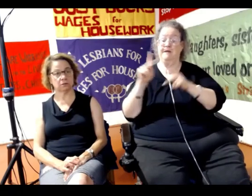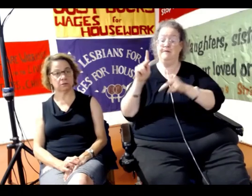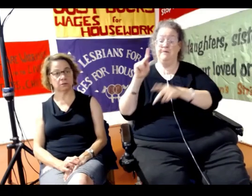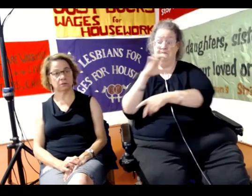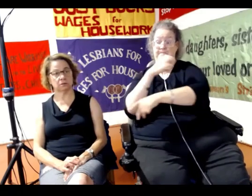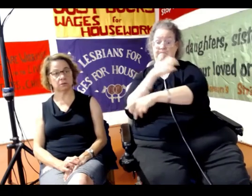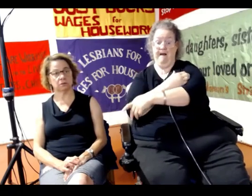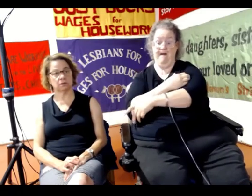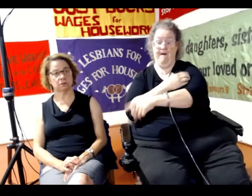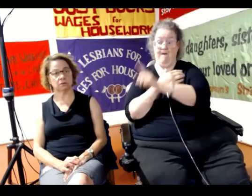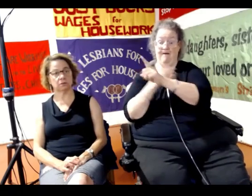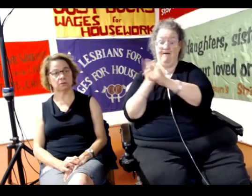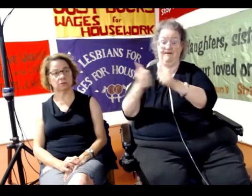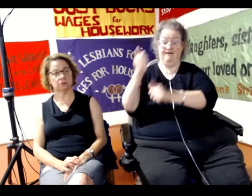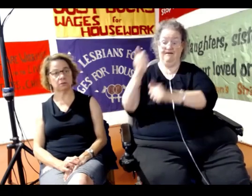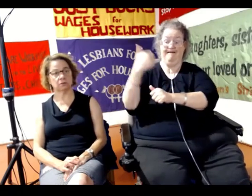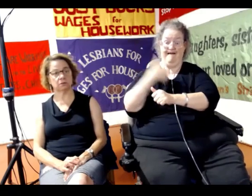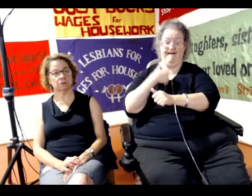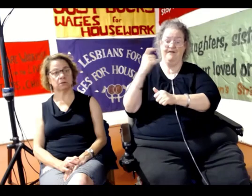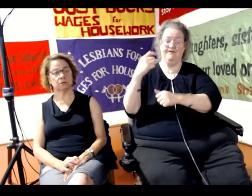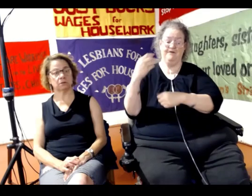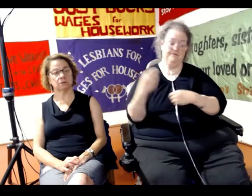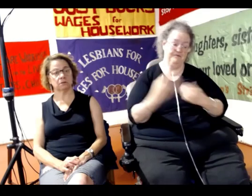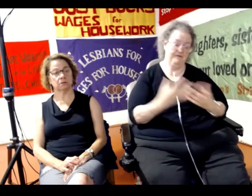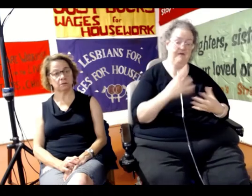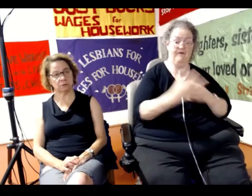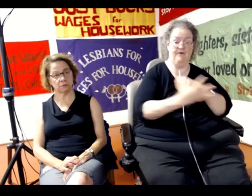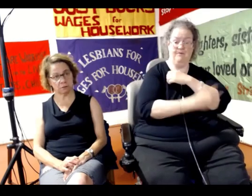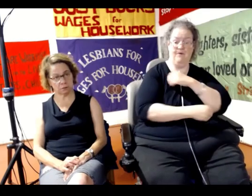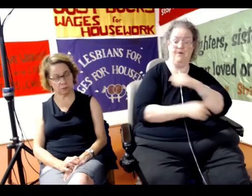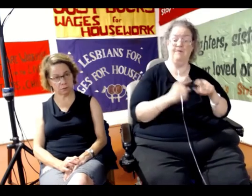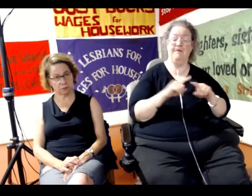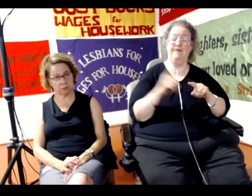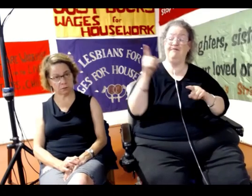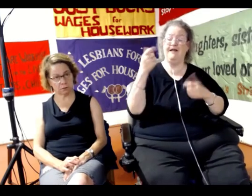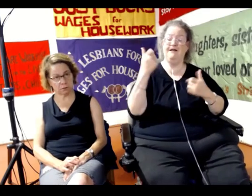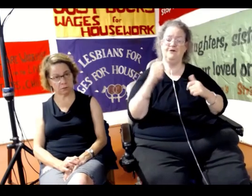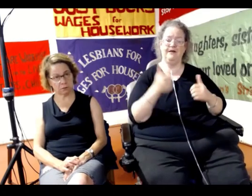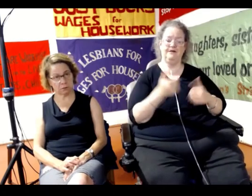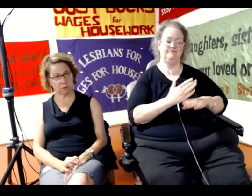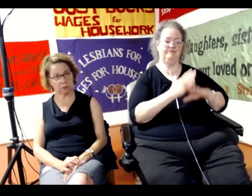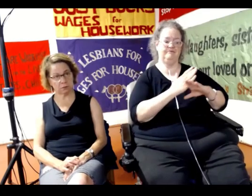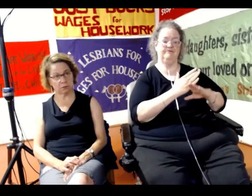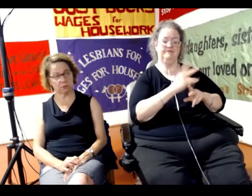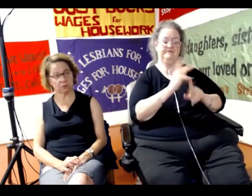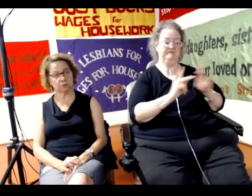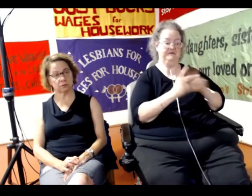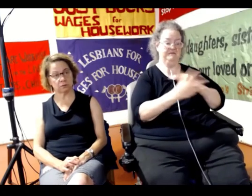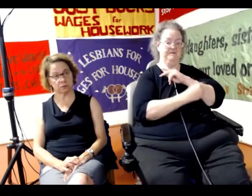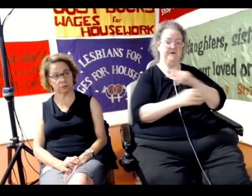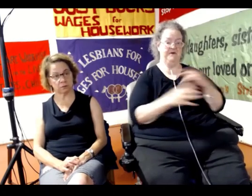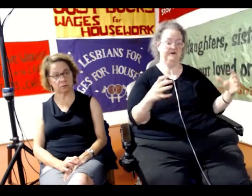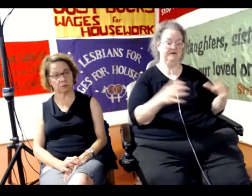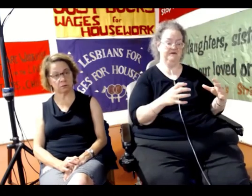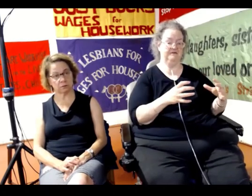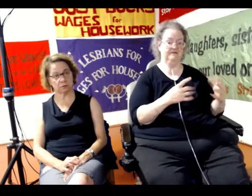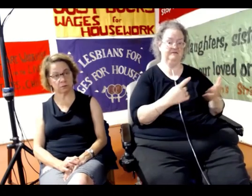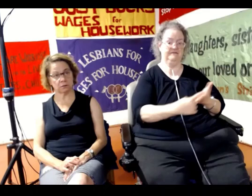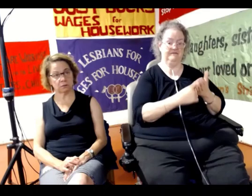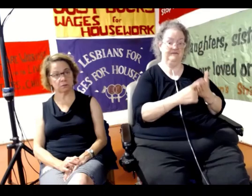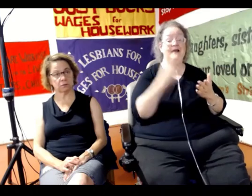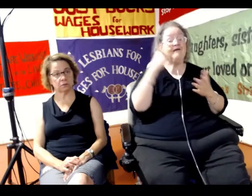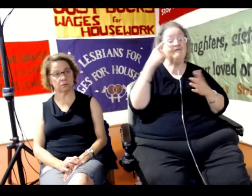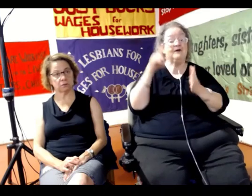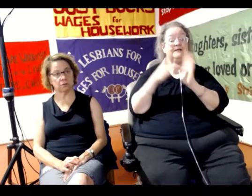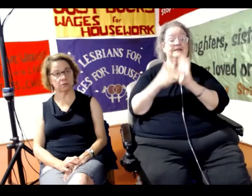masses. One of the things is to prevent them from coming together, discussing. Because in Malaysia, for example,